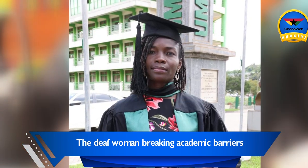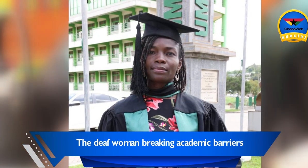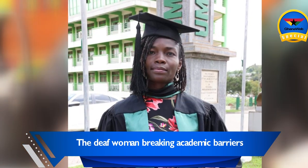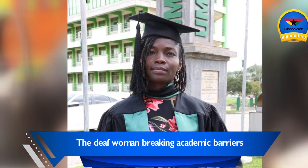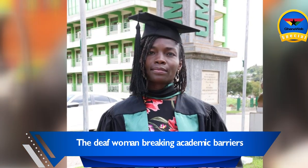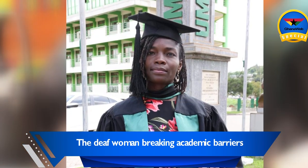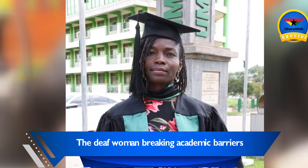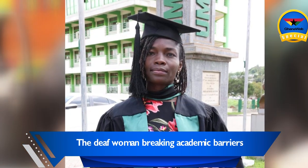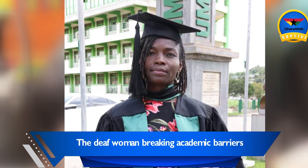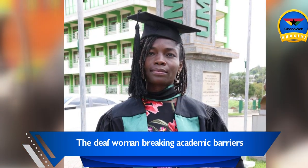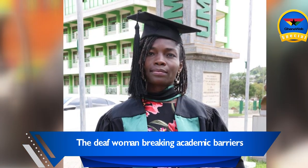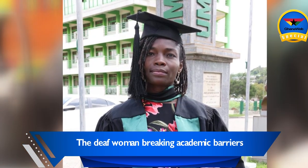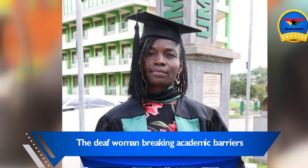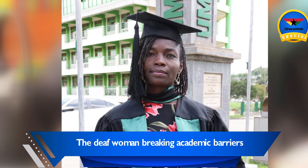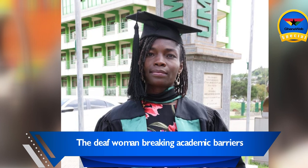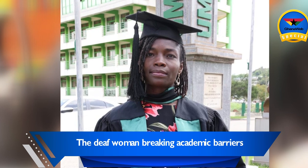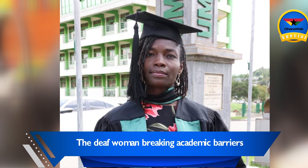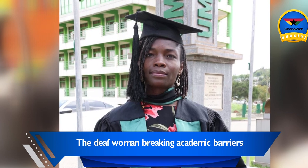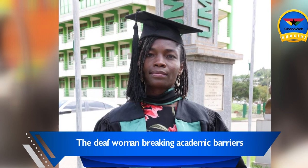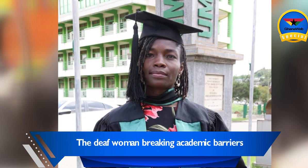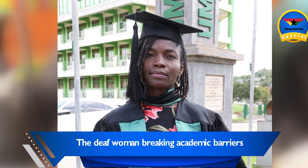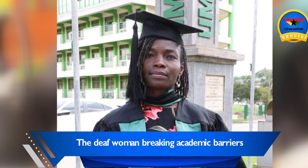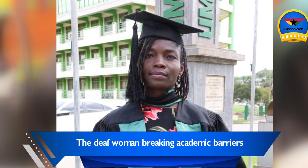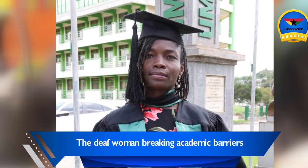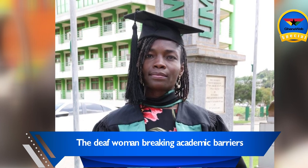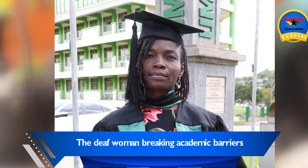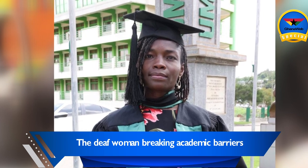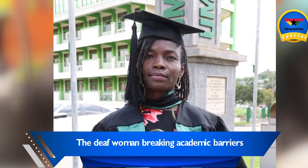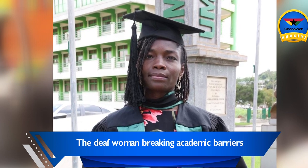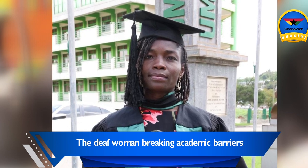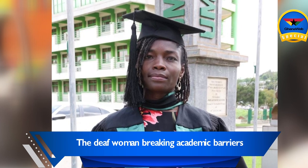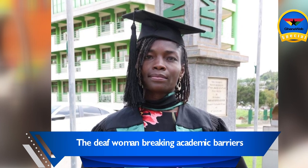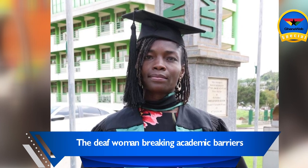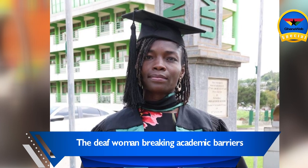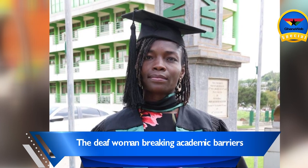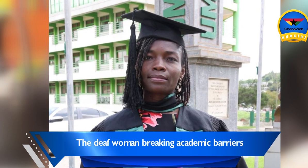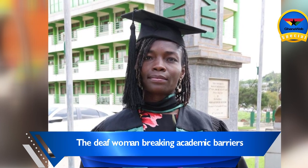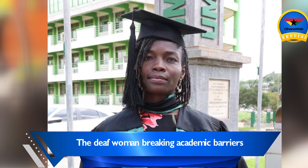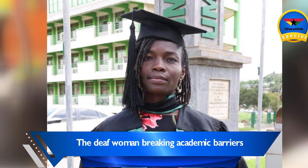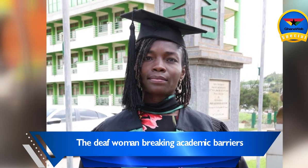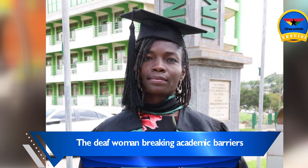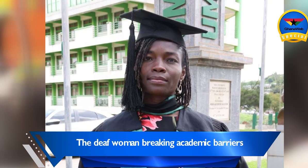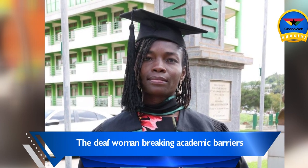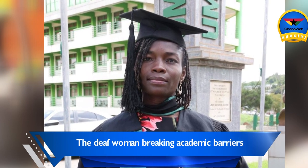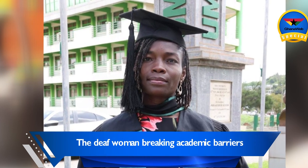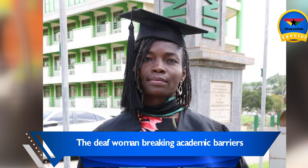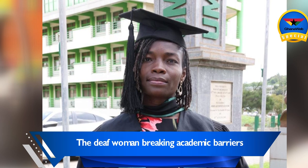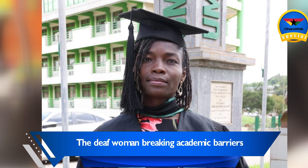succeed. By breaking barriers and achieving her goals, LIDIA has opened doors for other hearing impaired